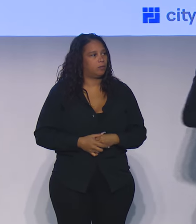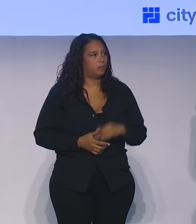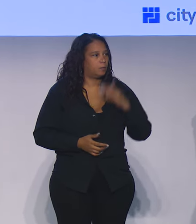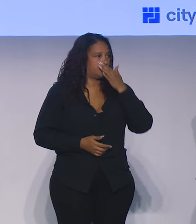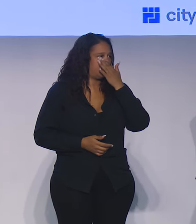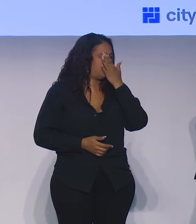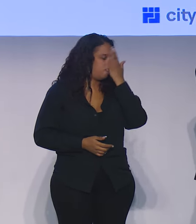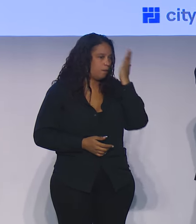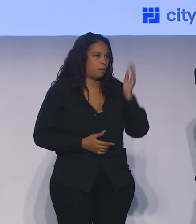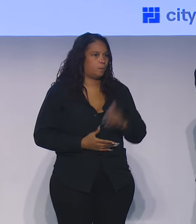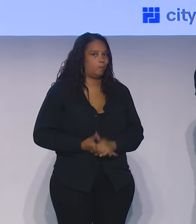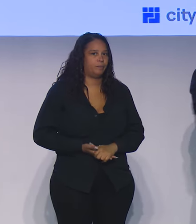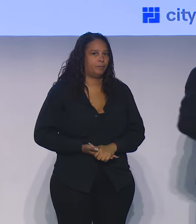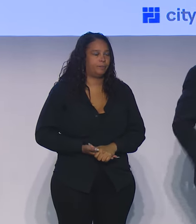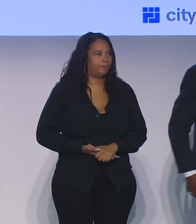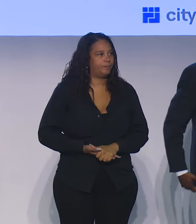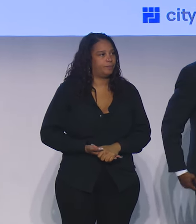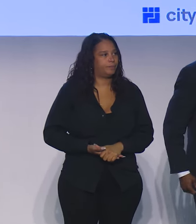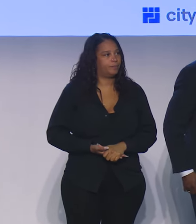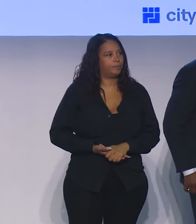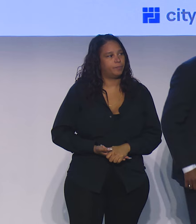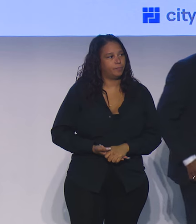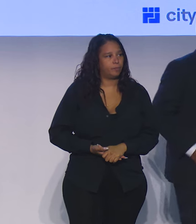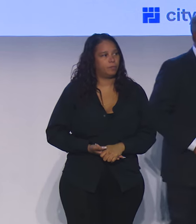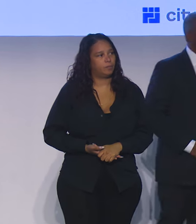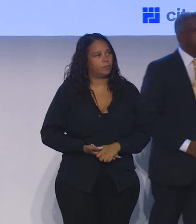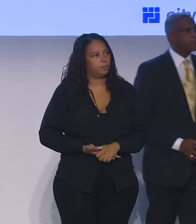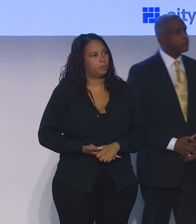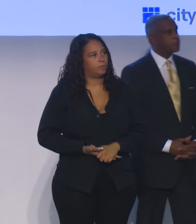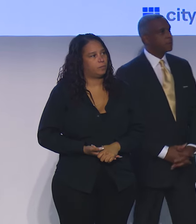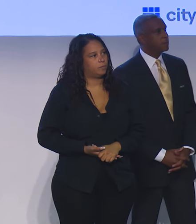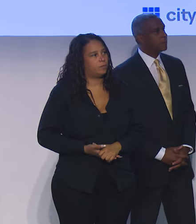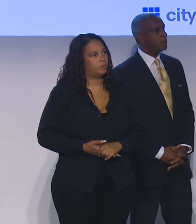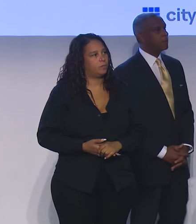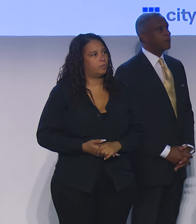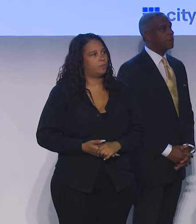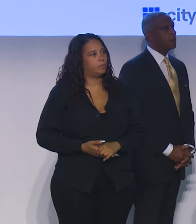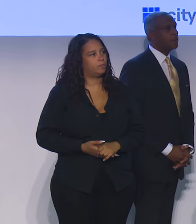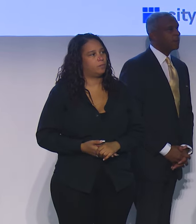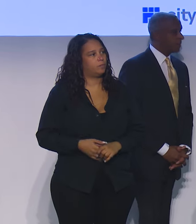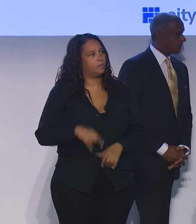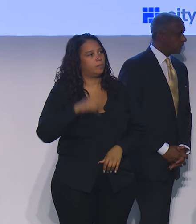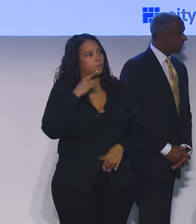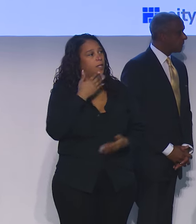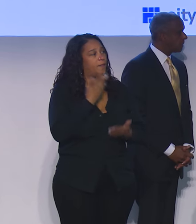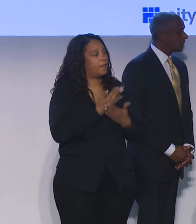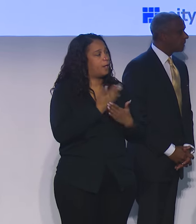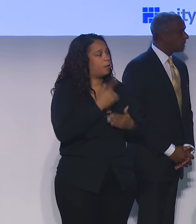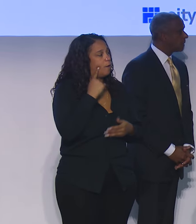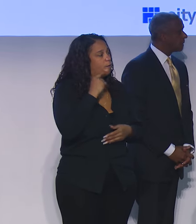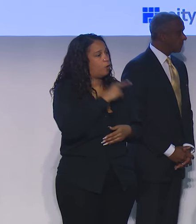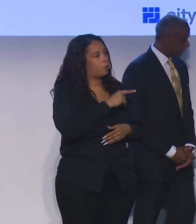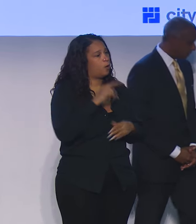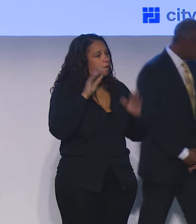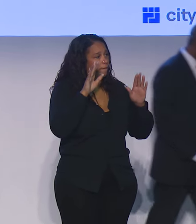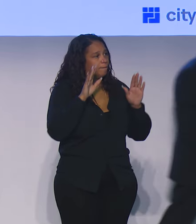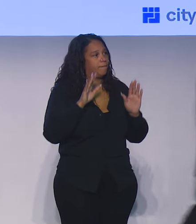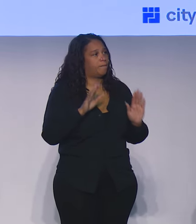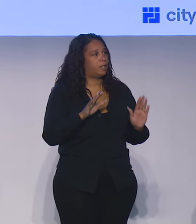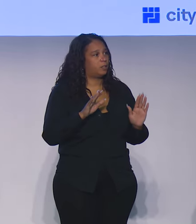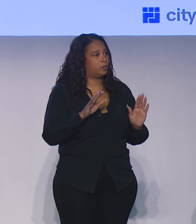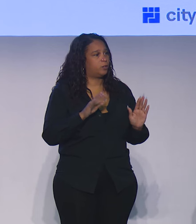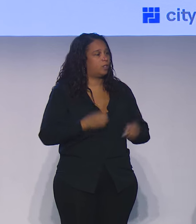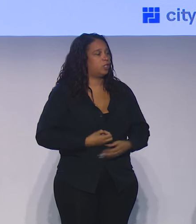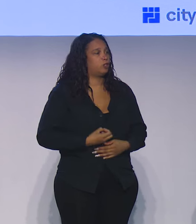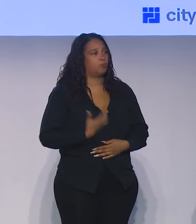I think we have time for one more. Yes, sir. I just want to begin by thanking you, Dr. Dye, for a fantastic talk, really inspirational,